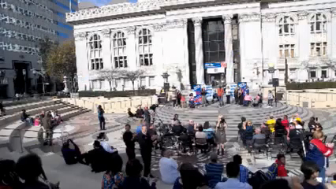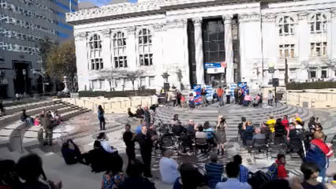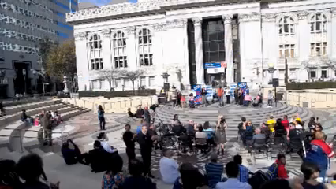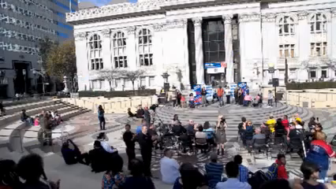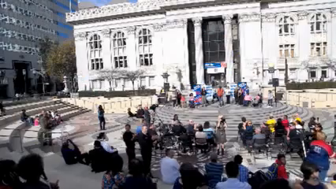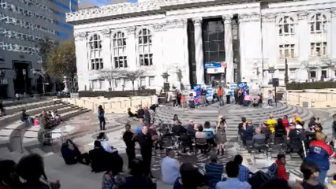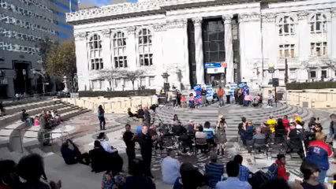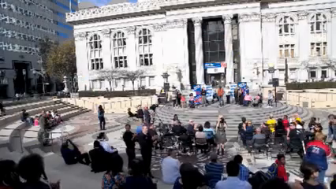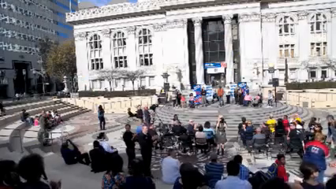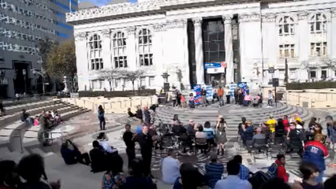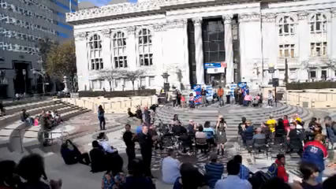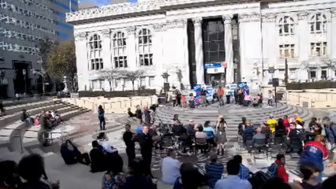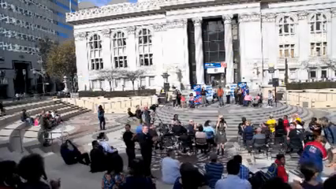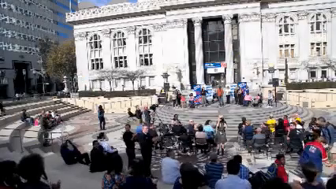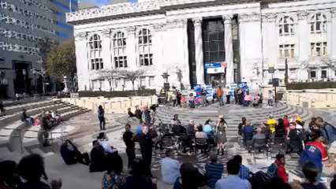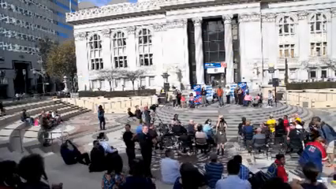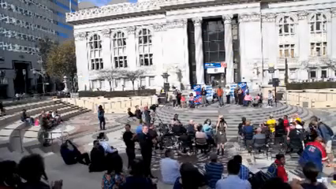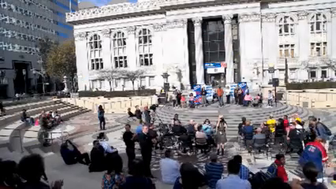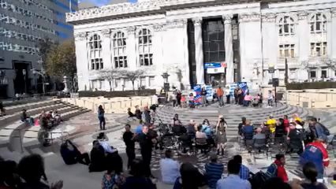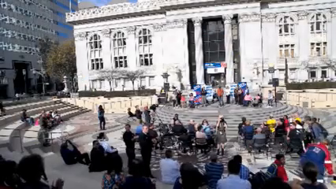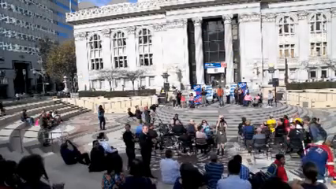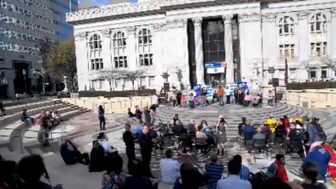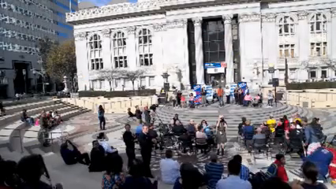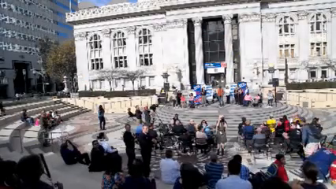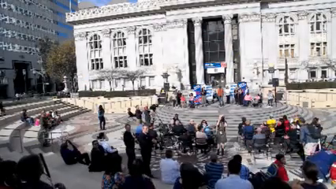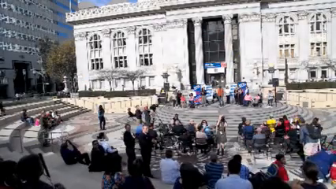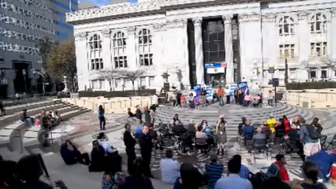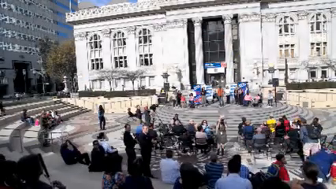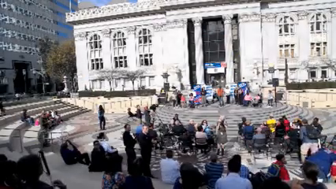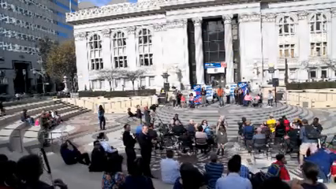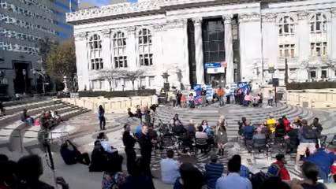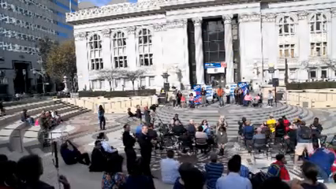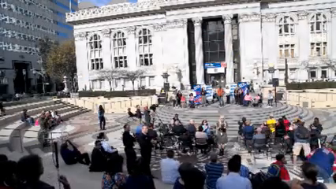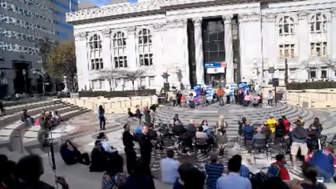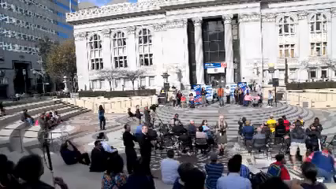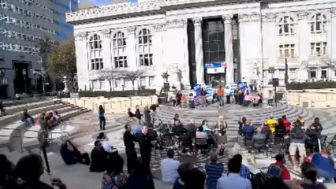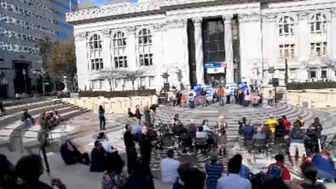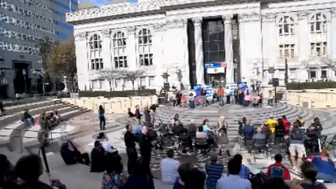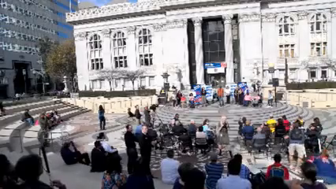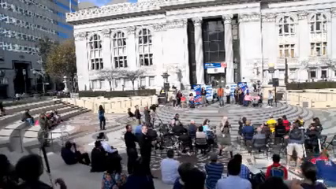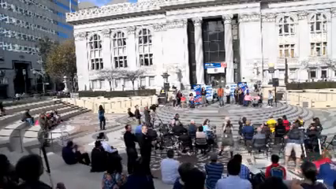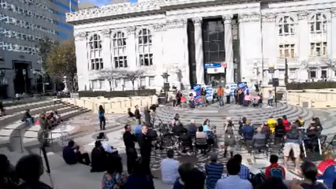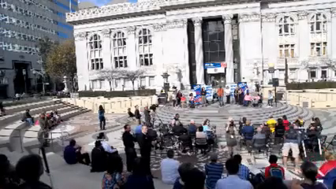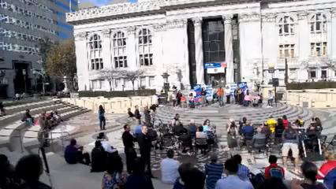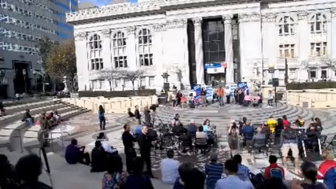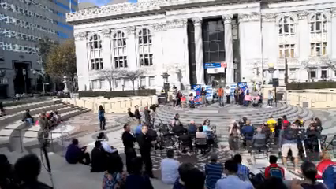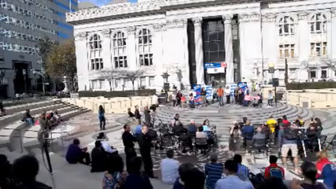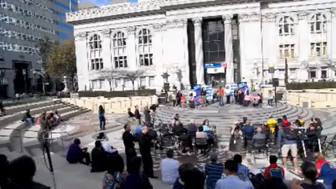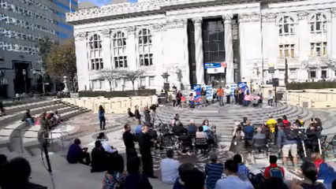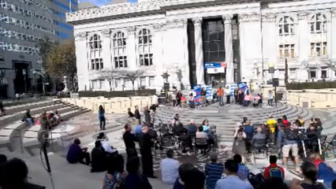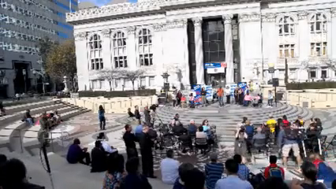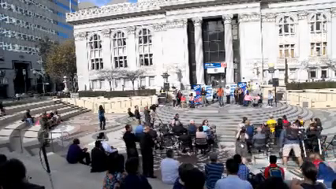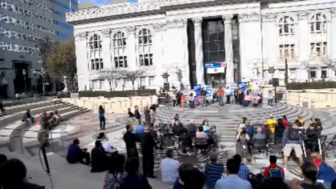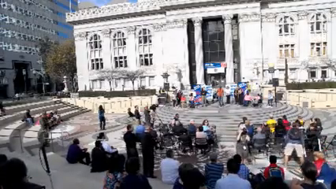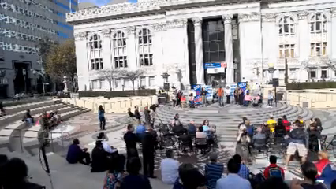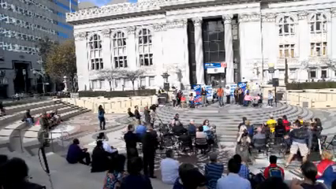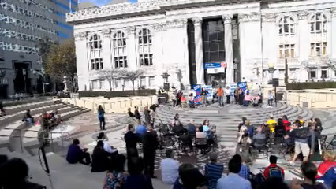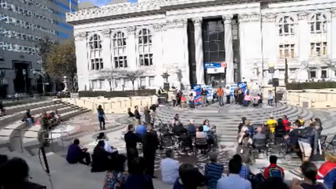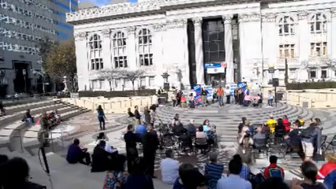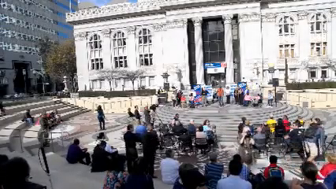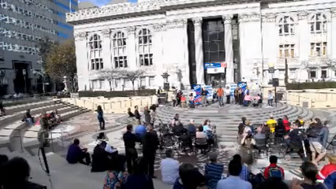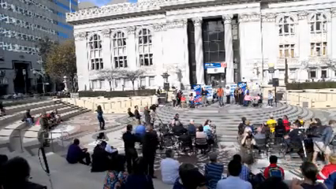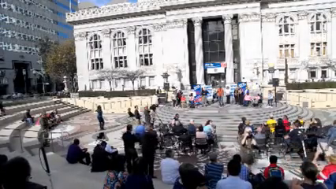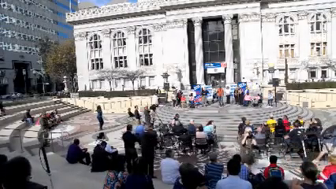White Cane Day was a day that was created by Lyndon B. Johnson, who wanted to acknowledge the